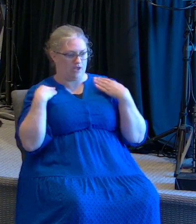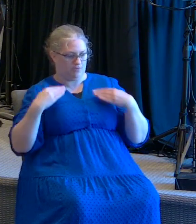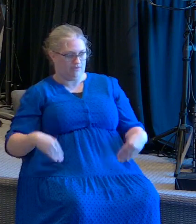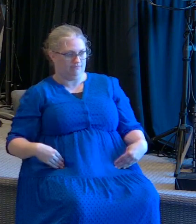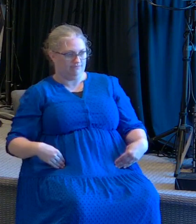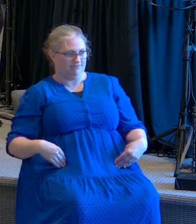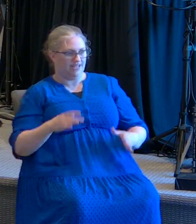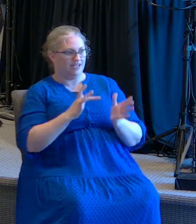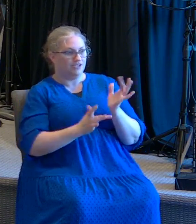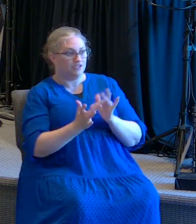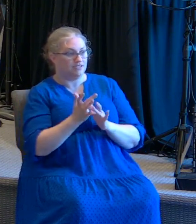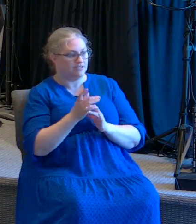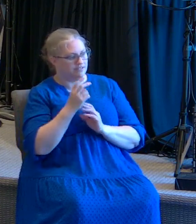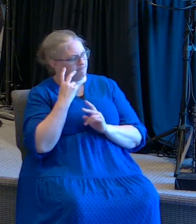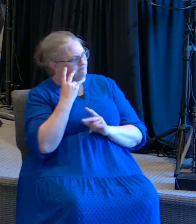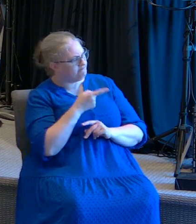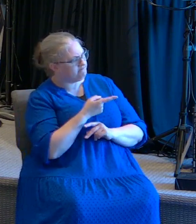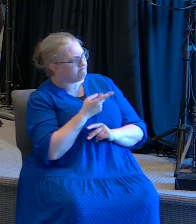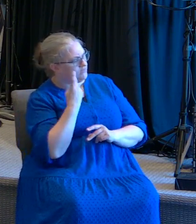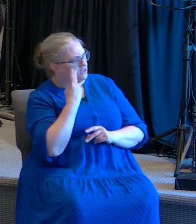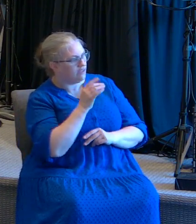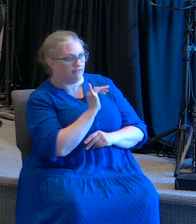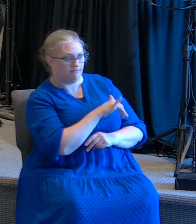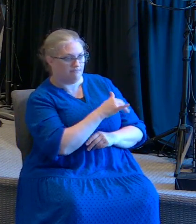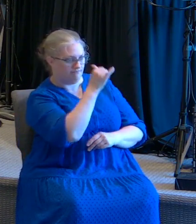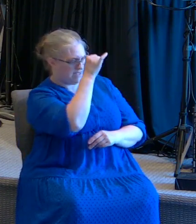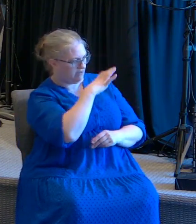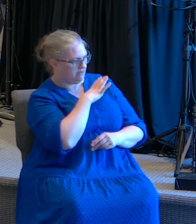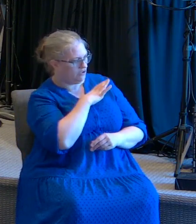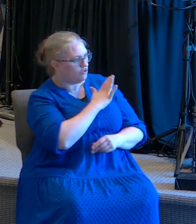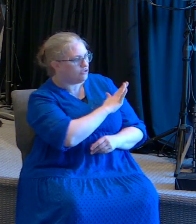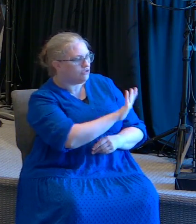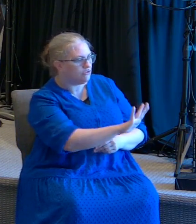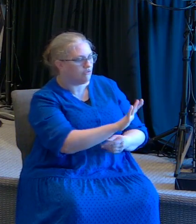Jesús le dice, ¿tus pecados son perdonados?